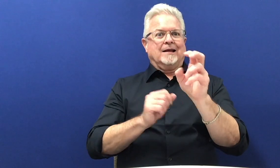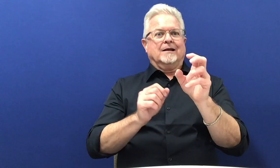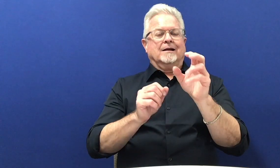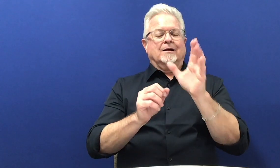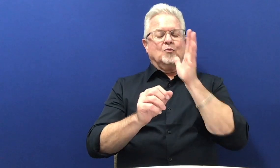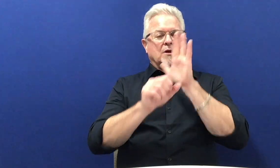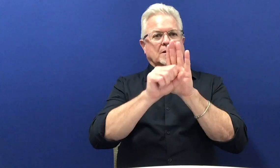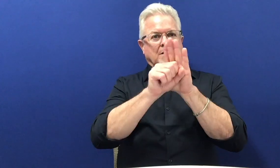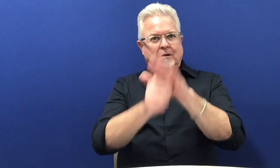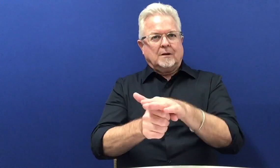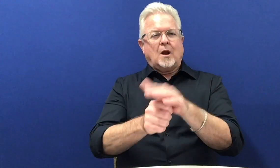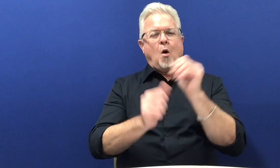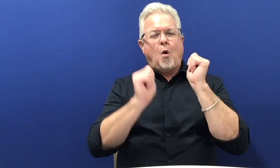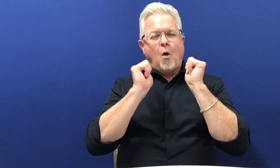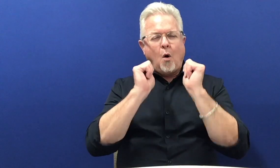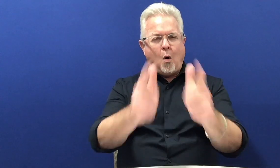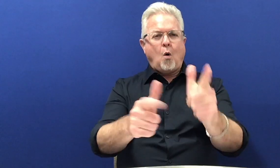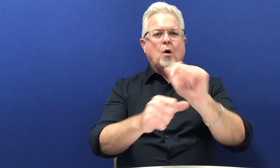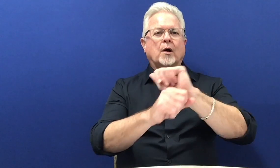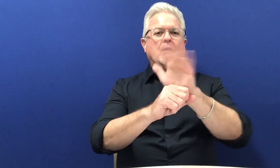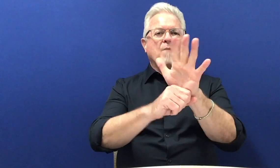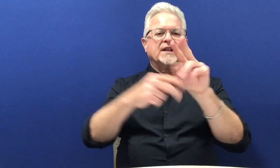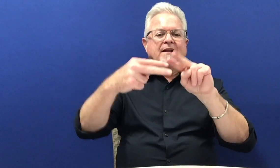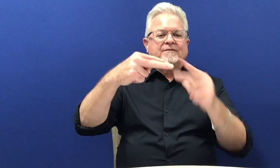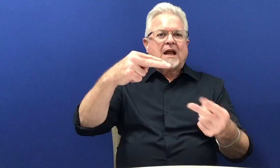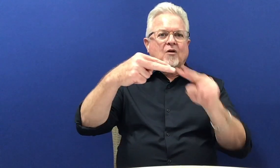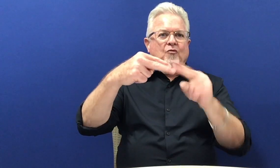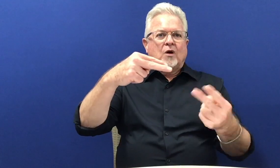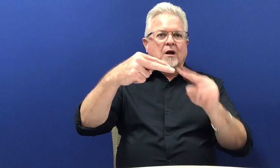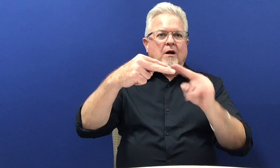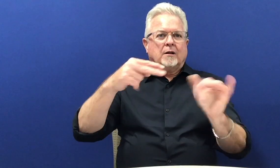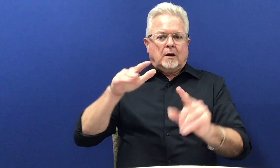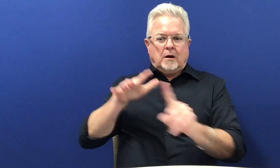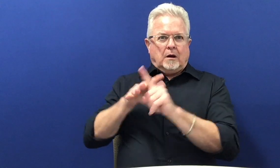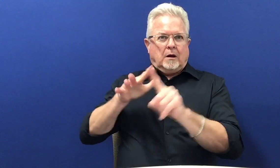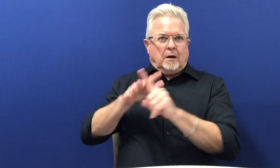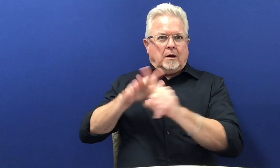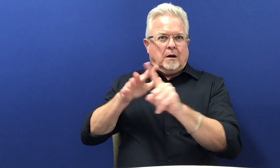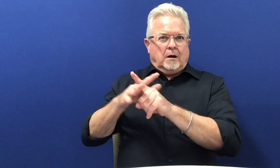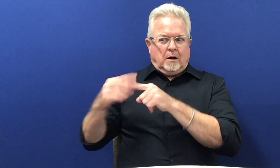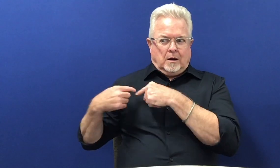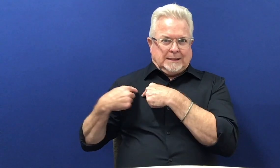and it will suppress the COVID variants.